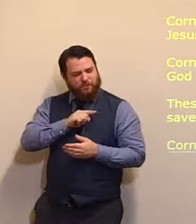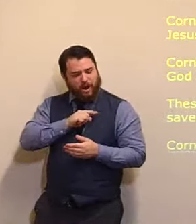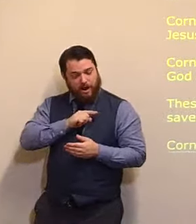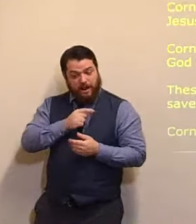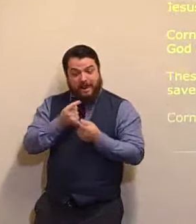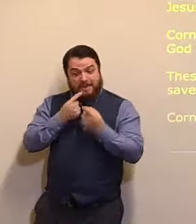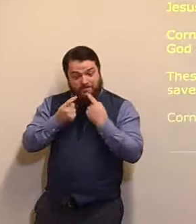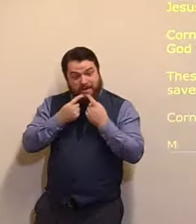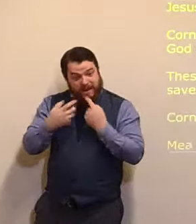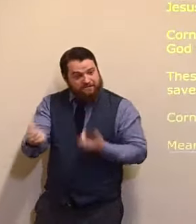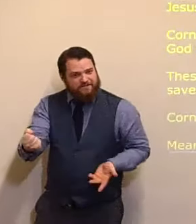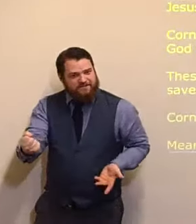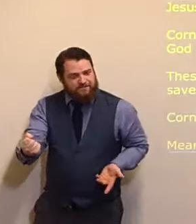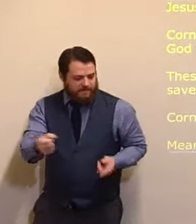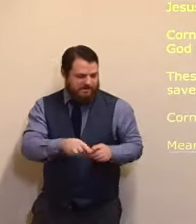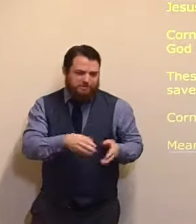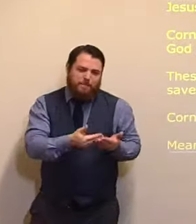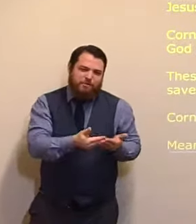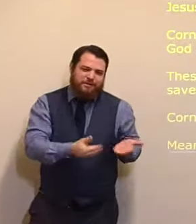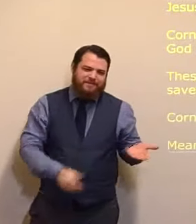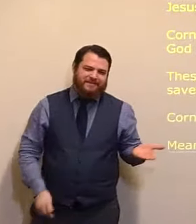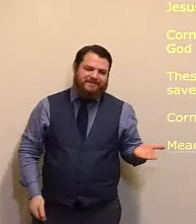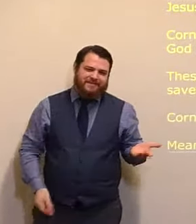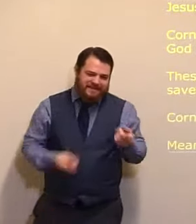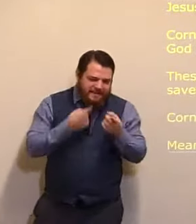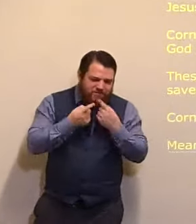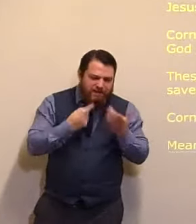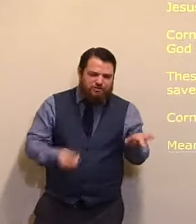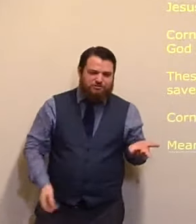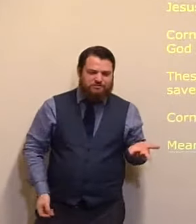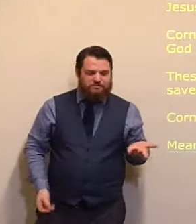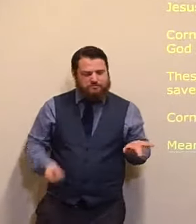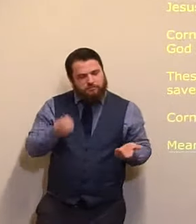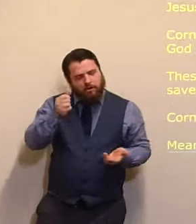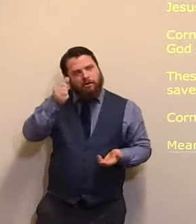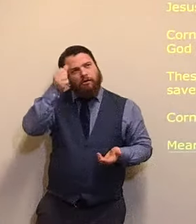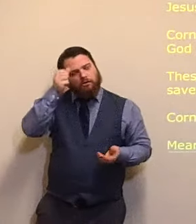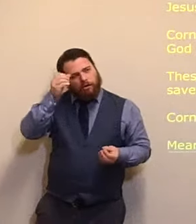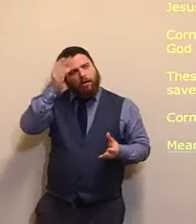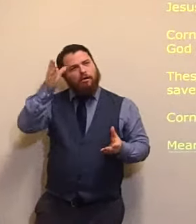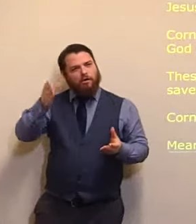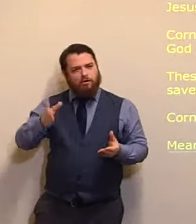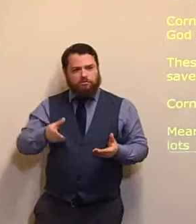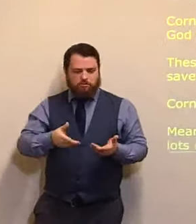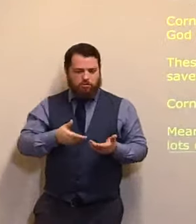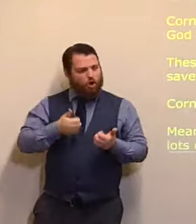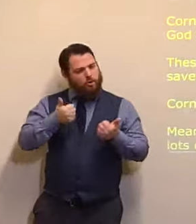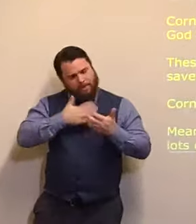Everything. Every religiosity. Every good work. Praise. Arms.